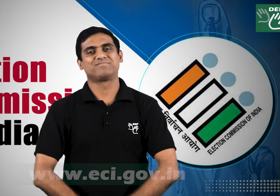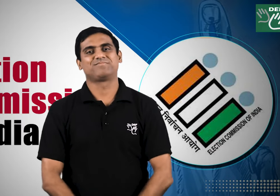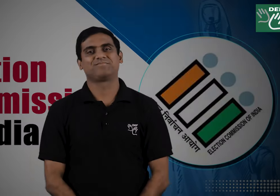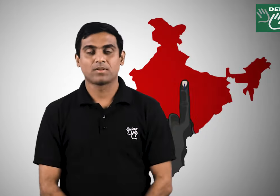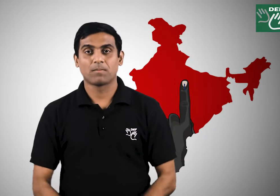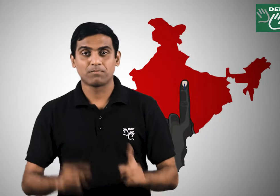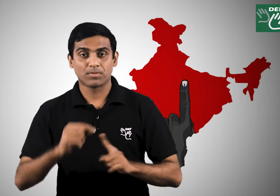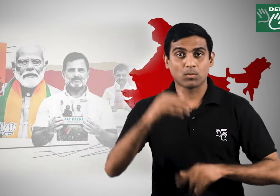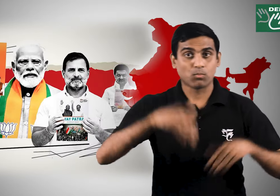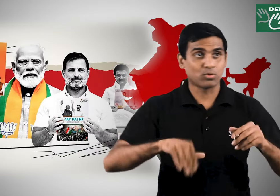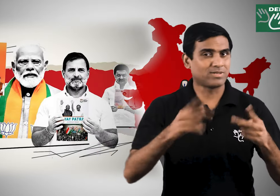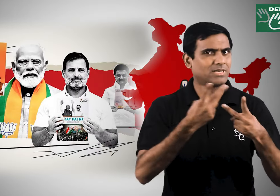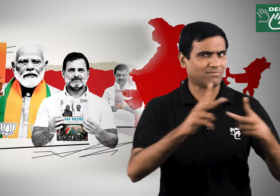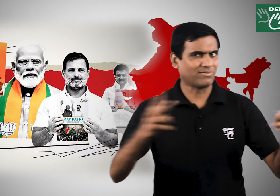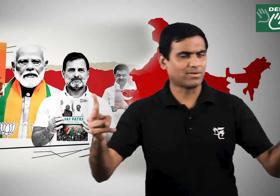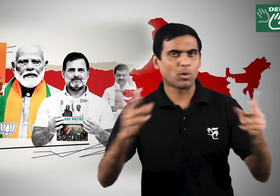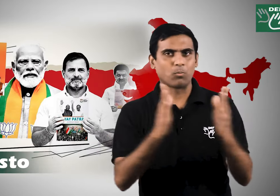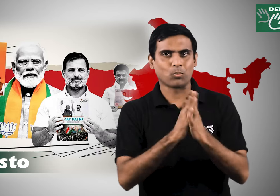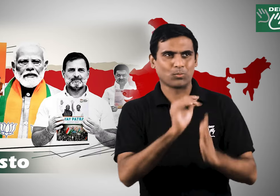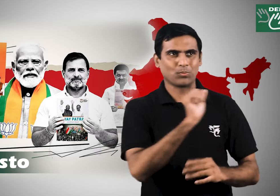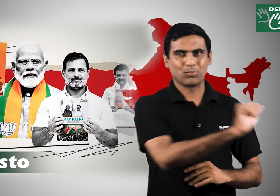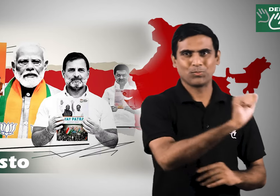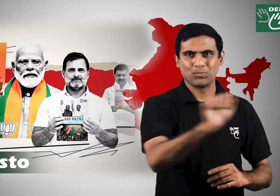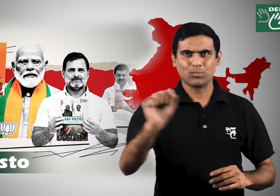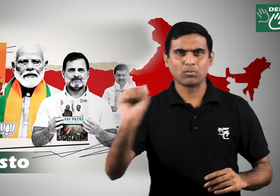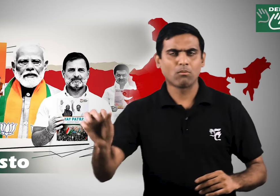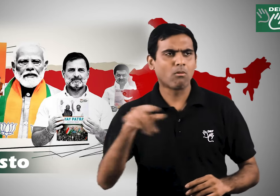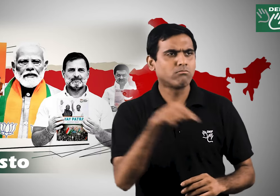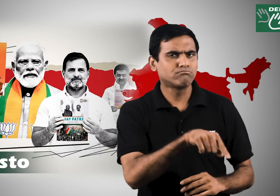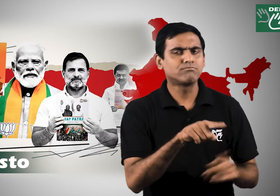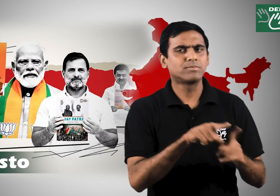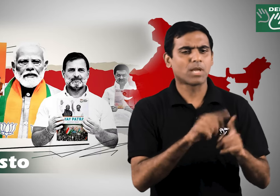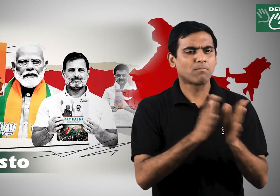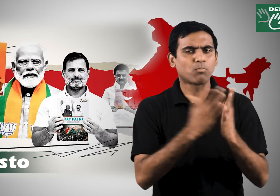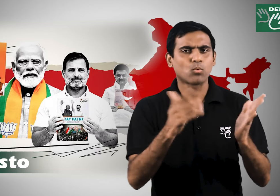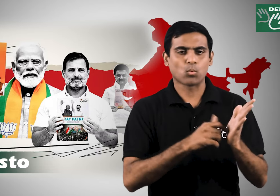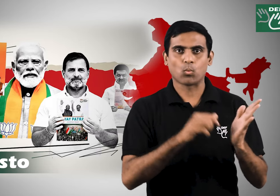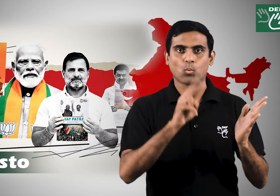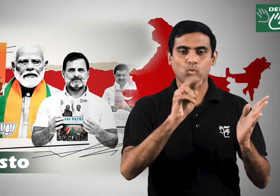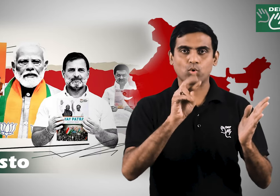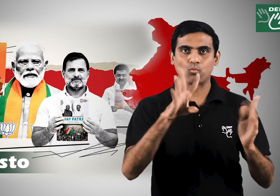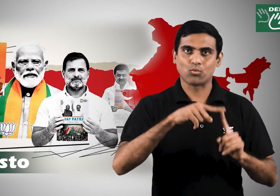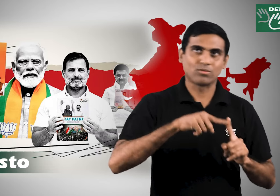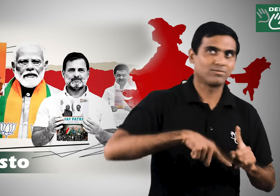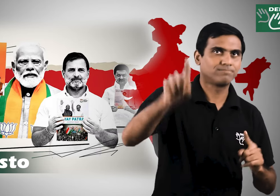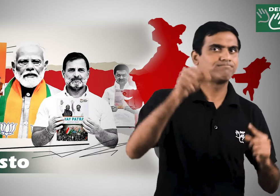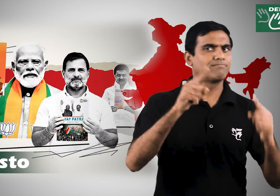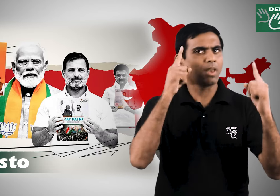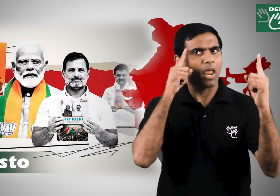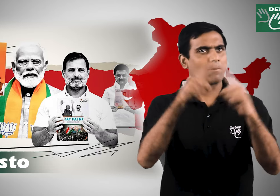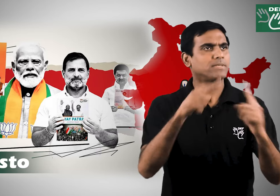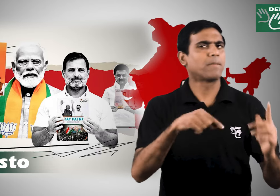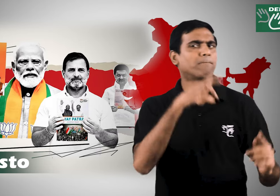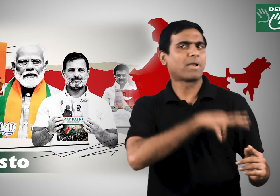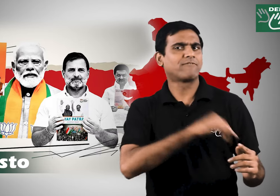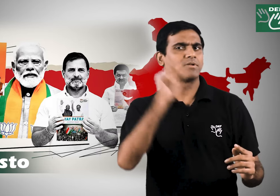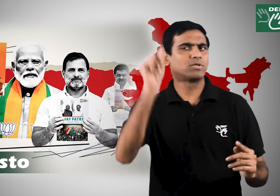website now manifestos we must read the manifestos it is a document that contains the things